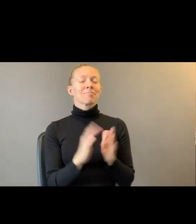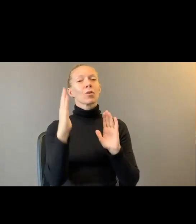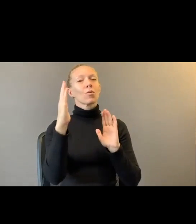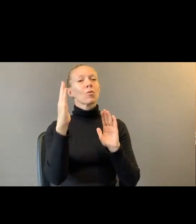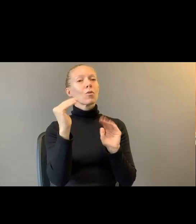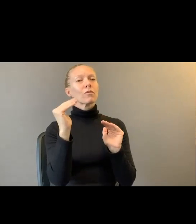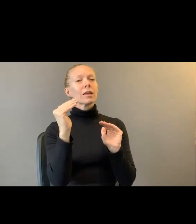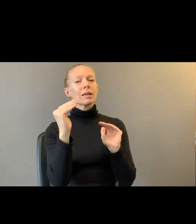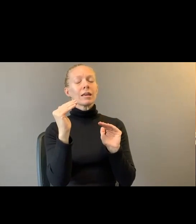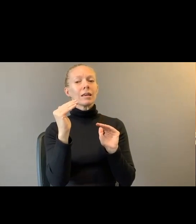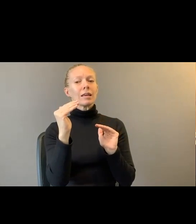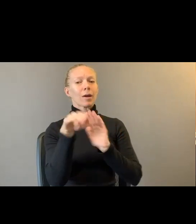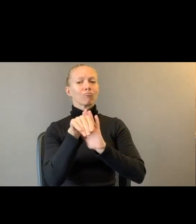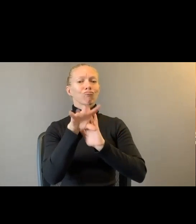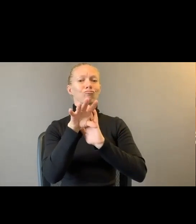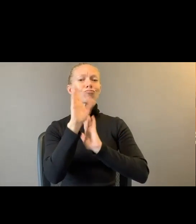this work.